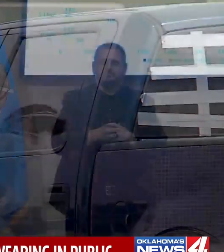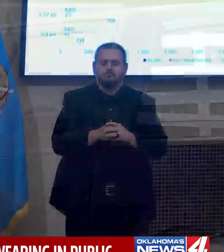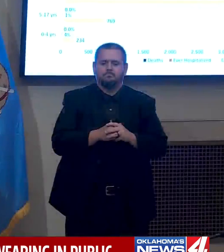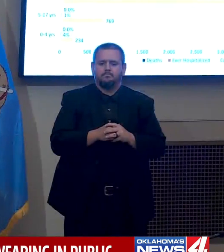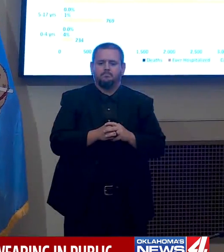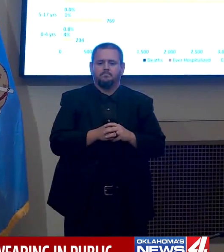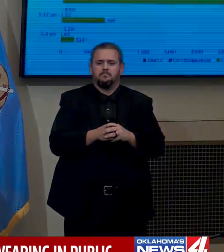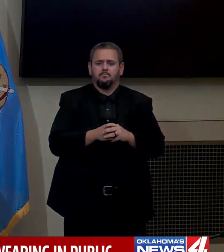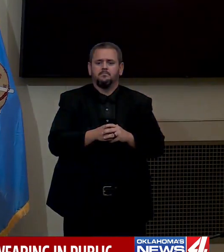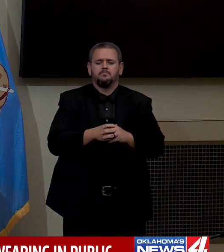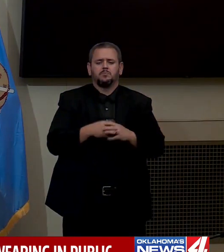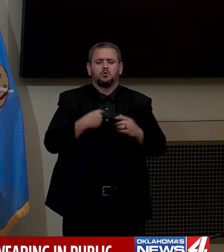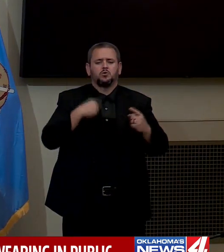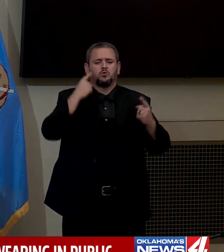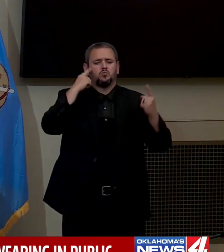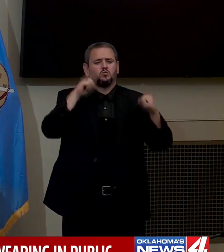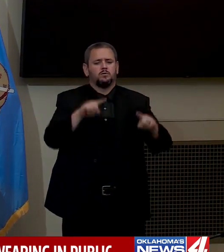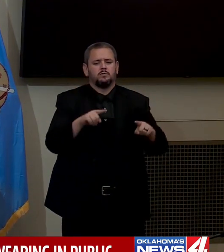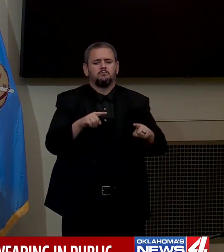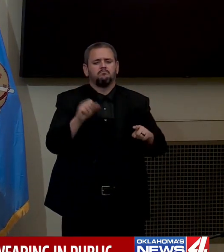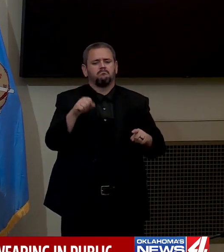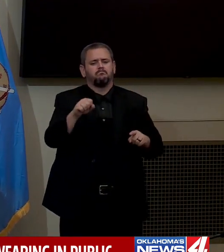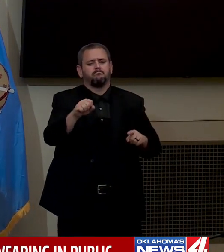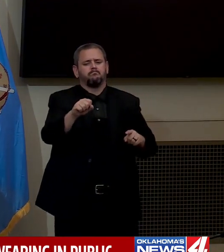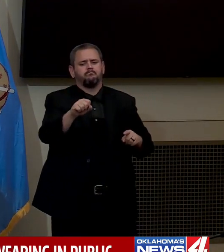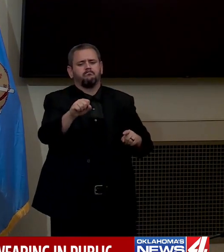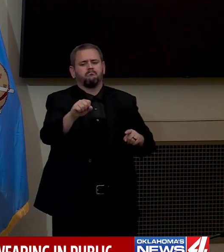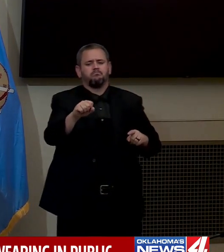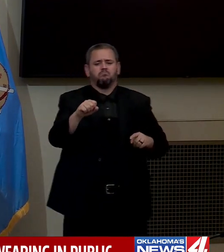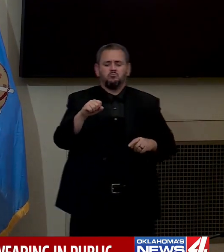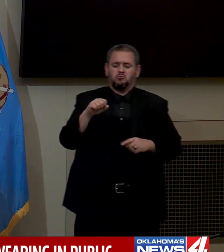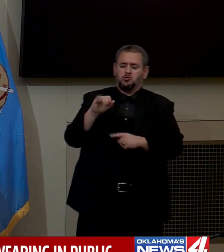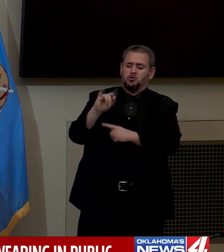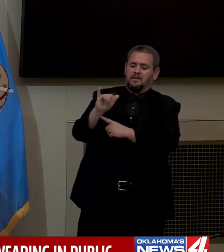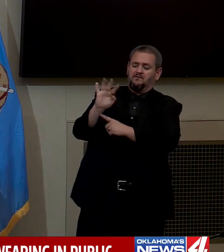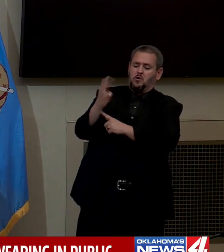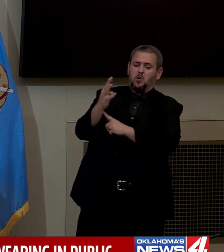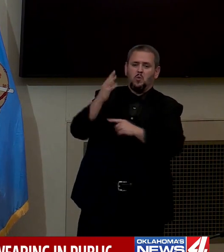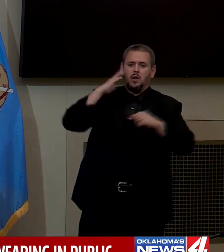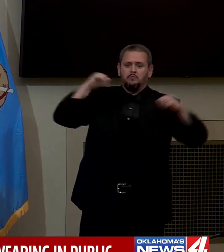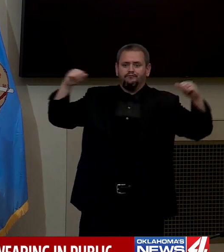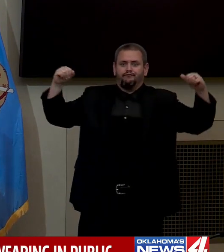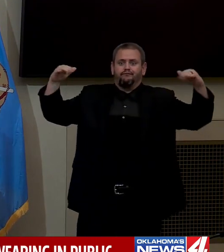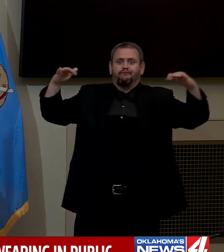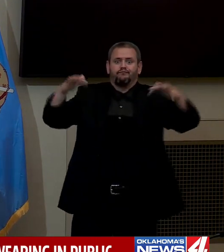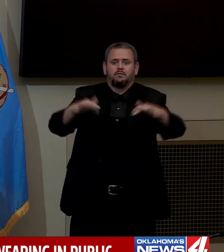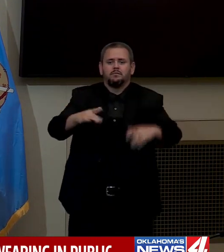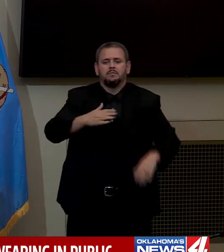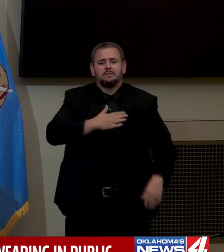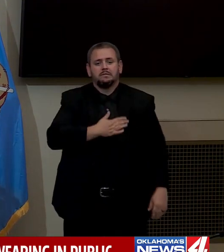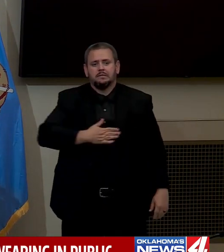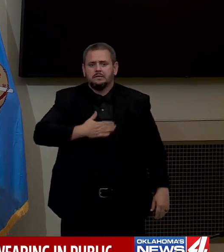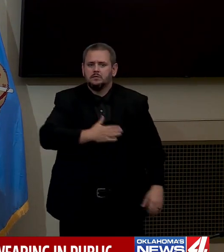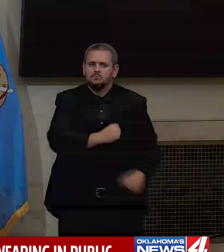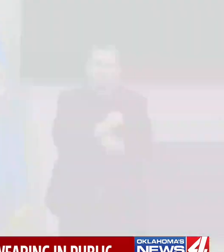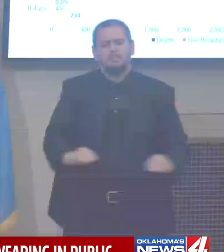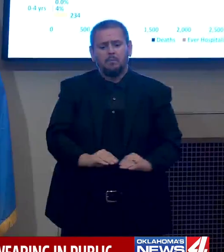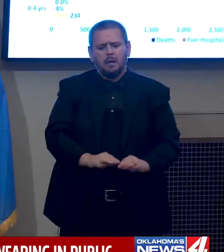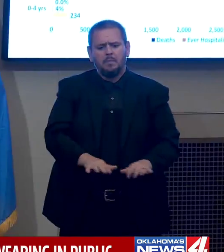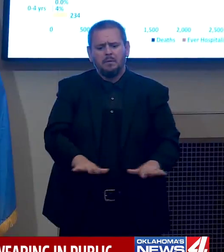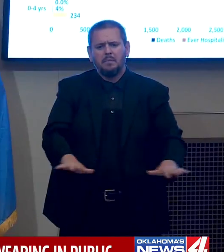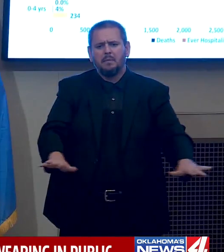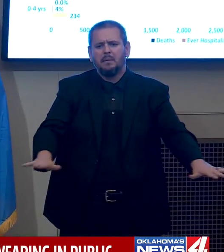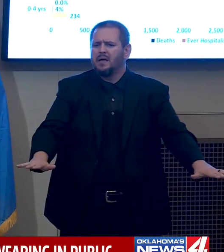holiday. As we head into the 4th of July weekend, we need to continue to protect those who are most vulnerable.